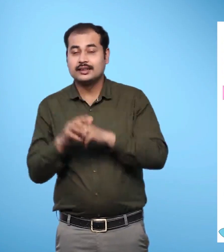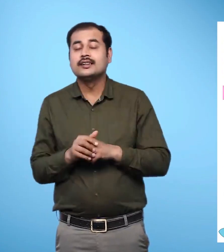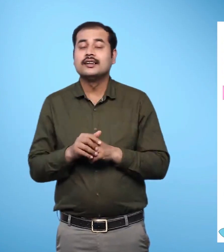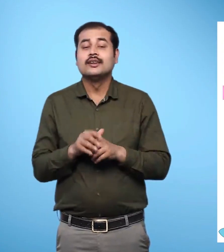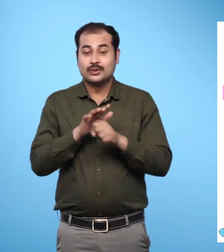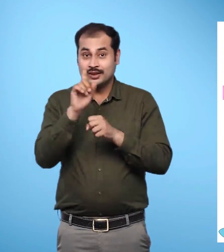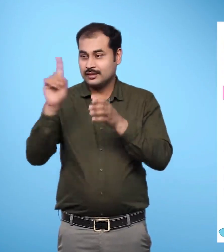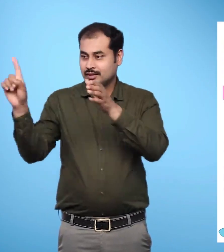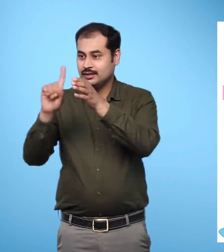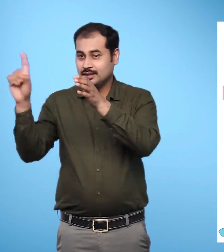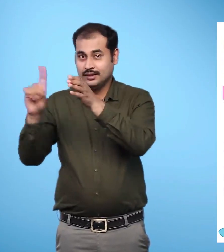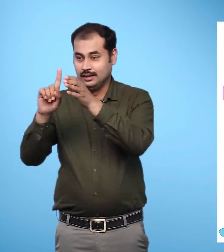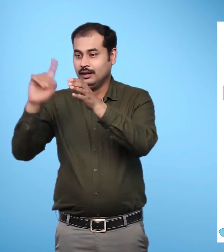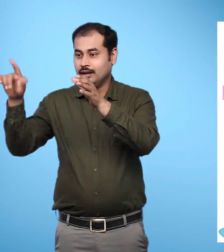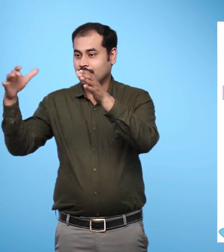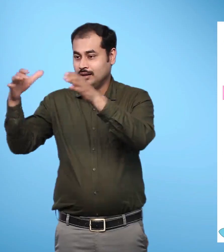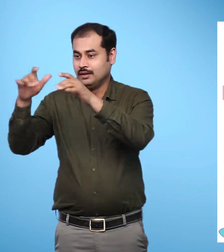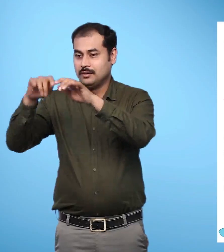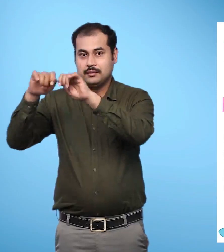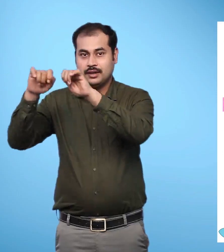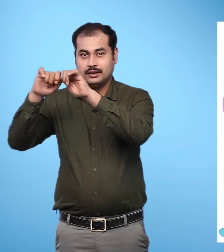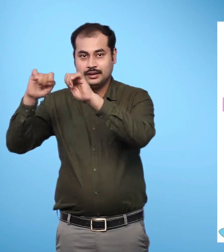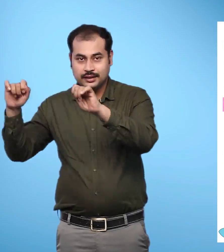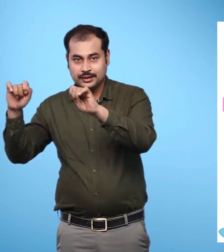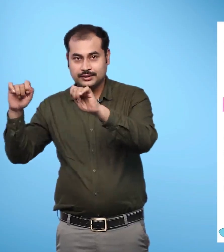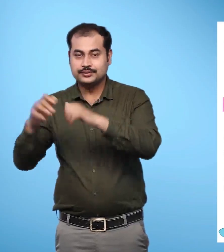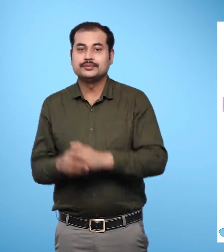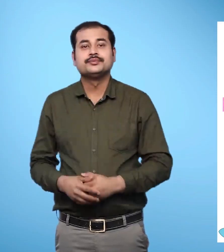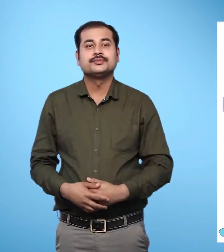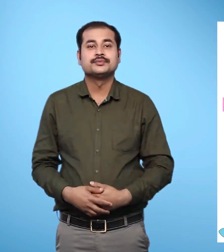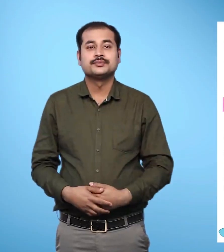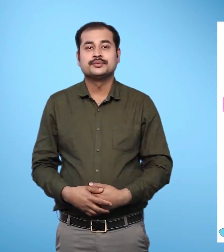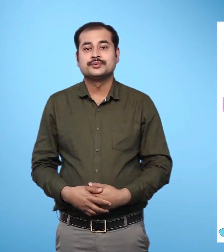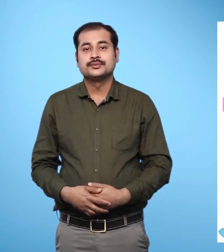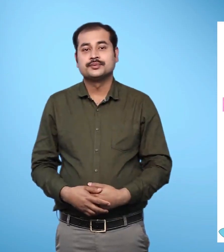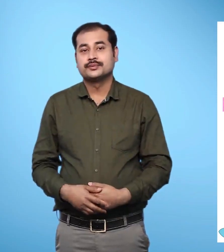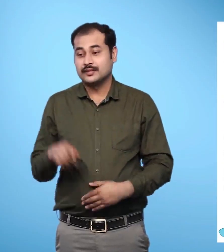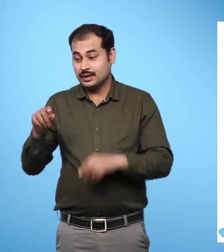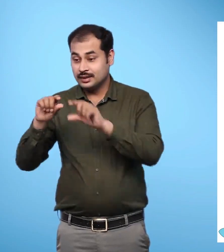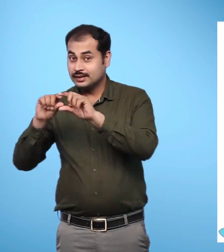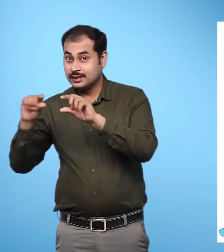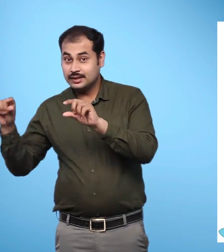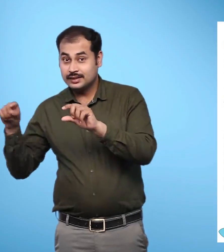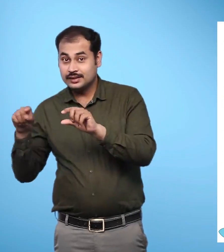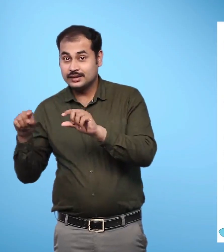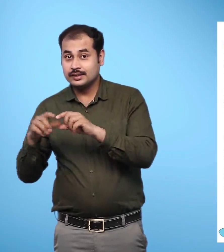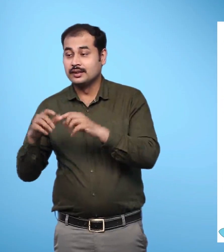Shows all the 10 sticks tied together with a rope. Part 1 Text